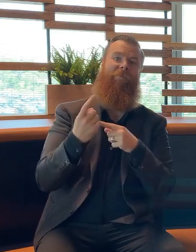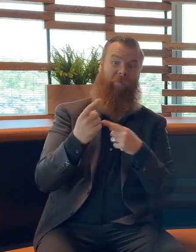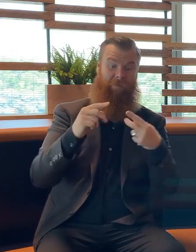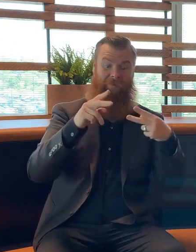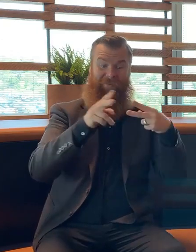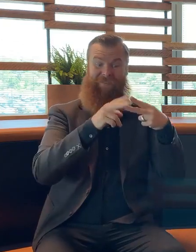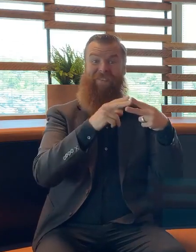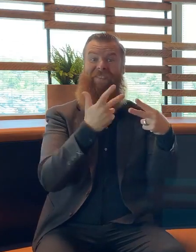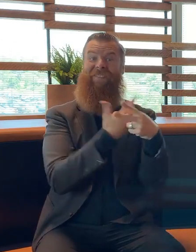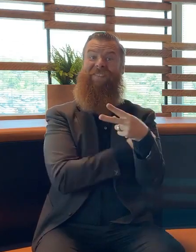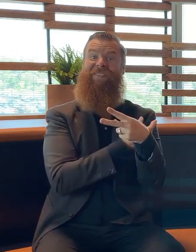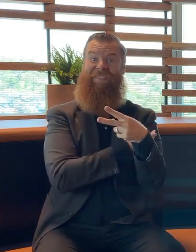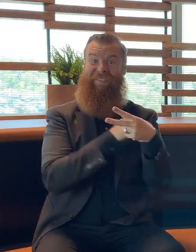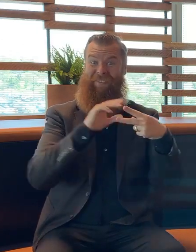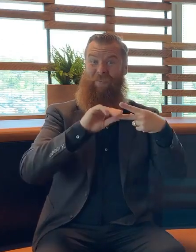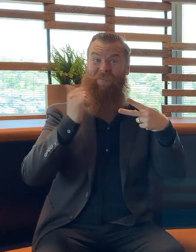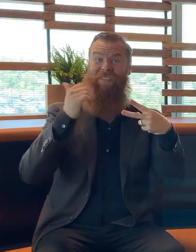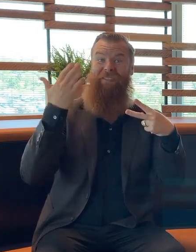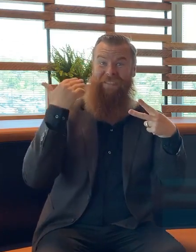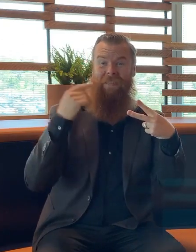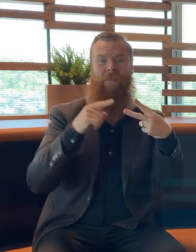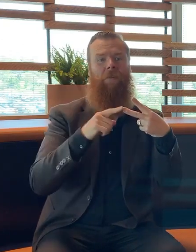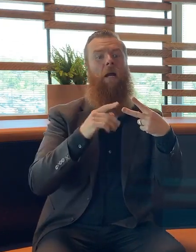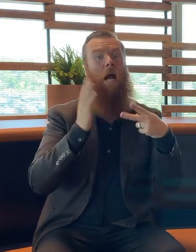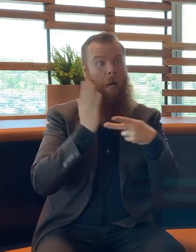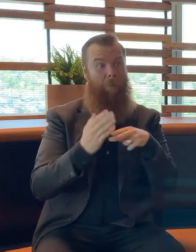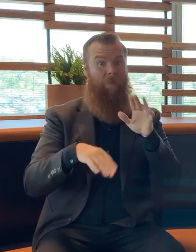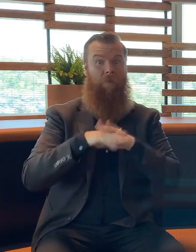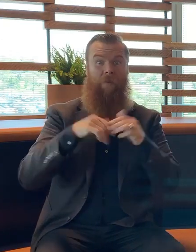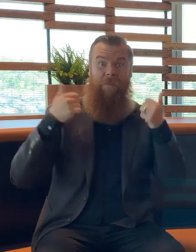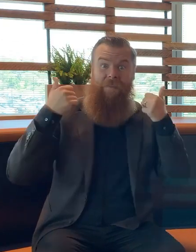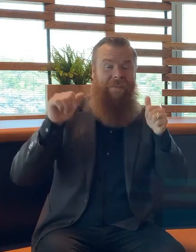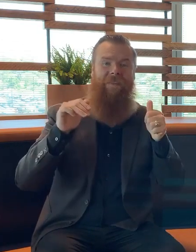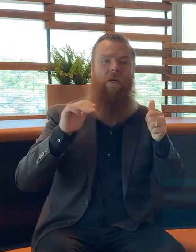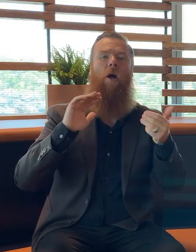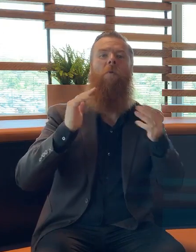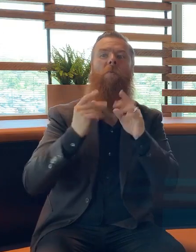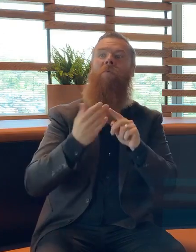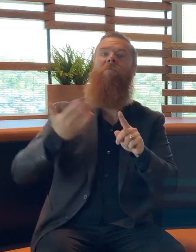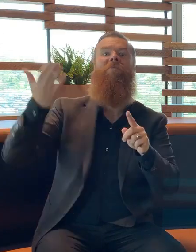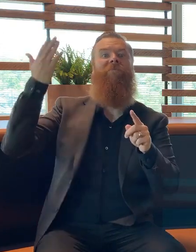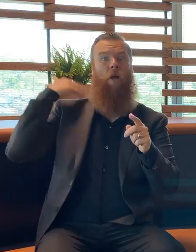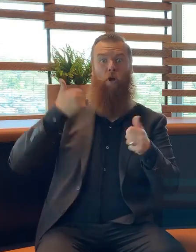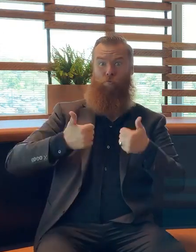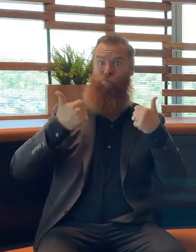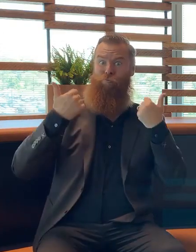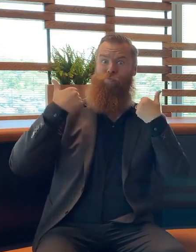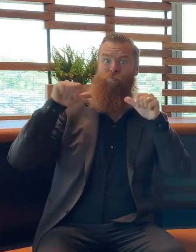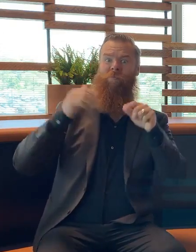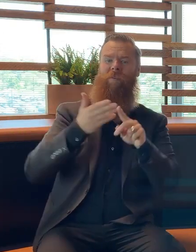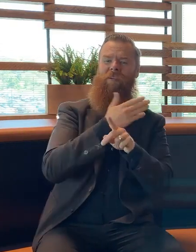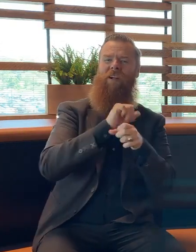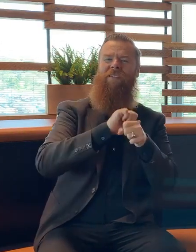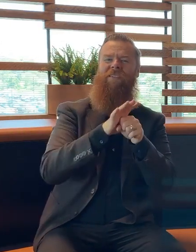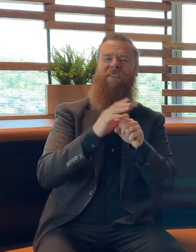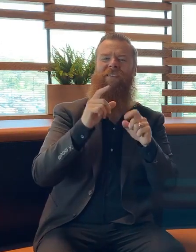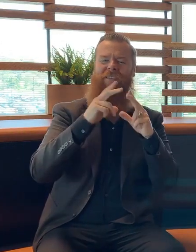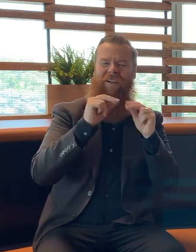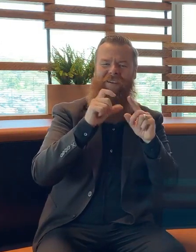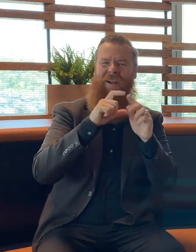schedule is not as effective as it was against previous strains of the virus such as Delta.